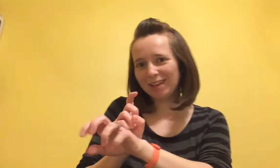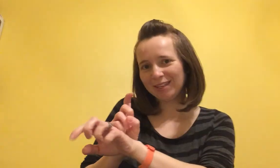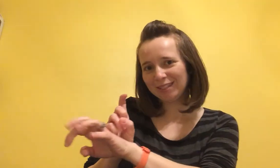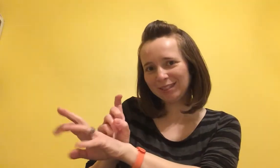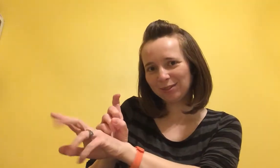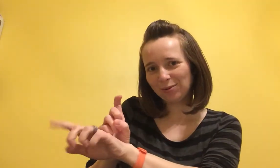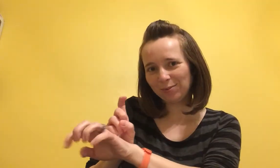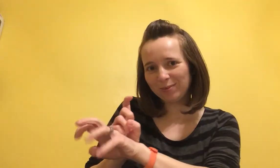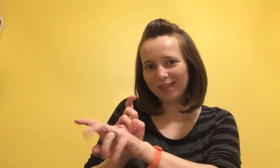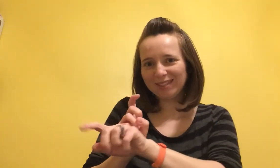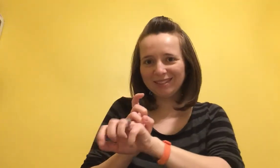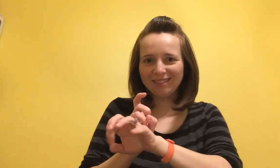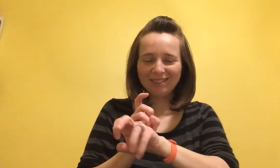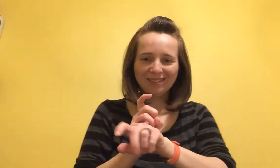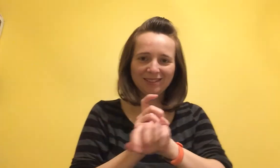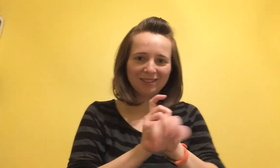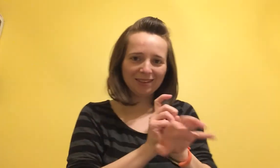scorpion scorpion